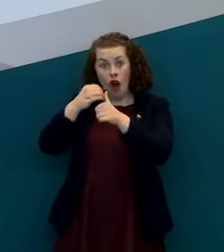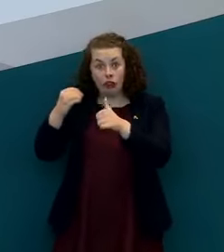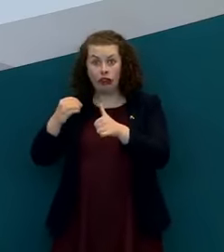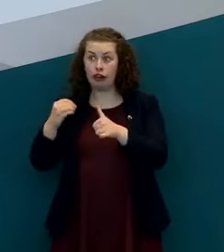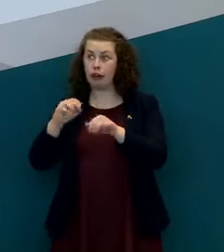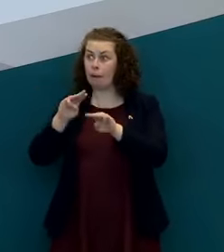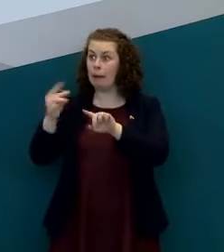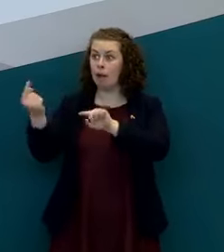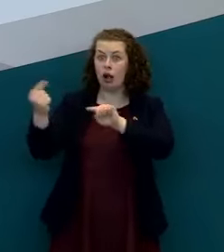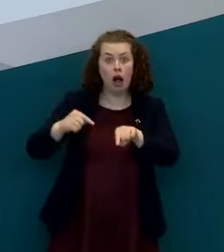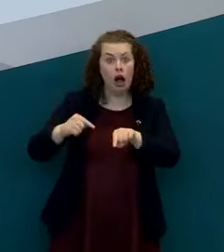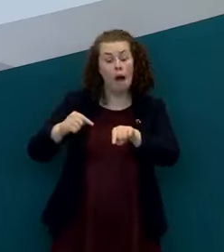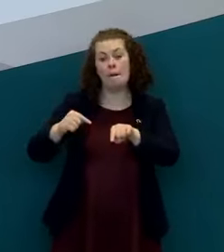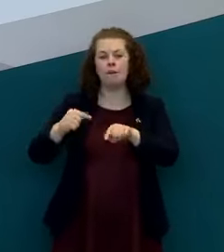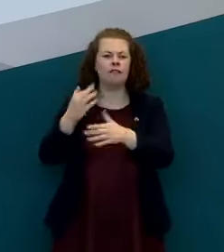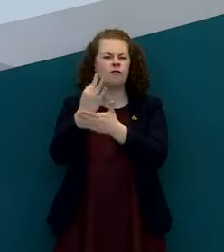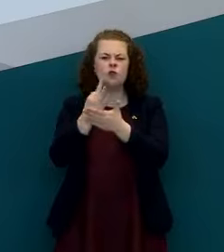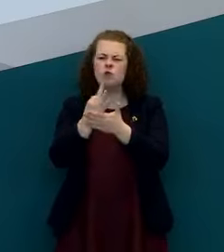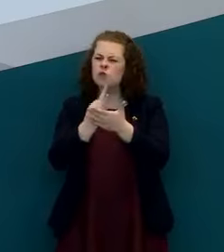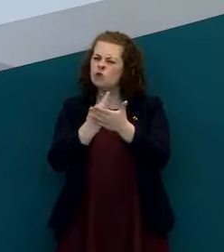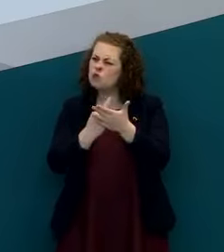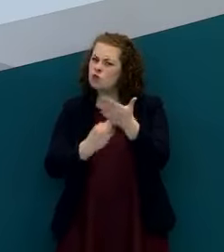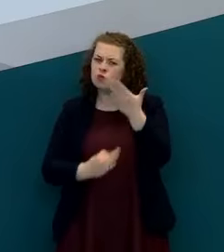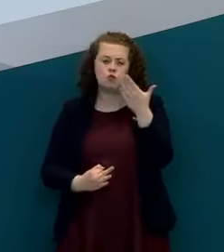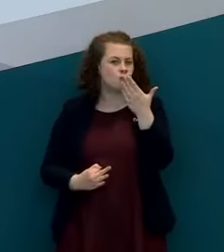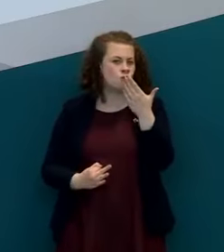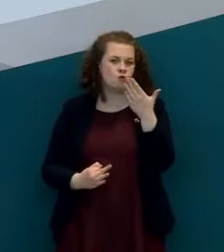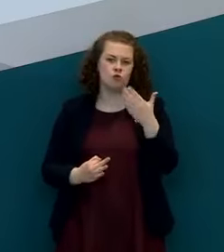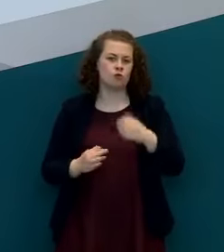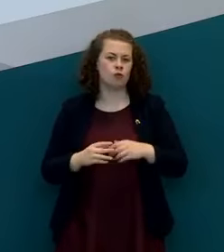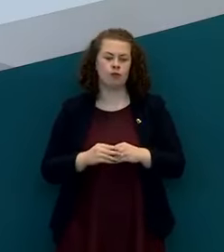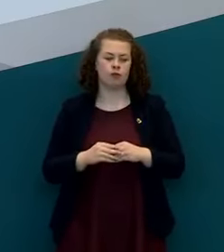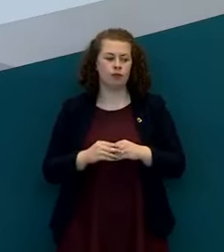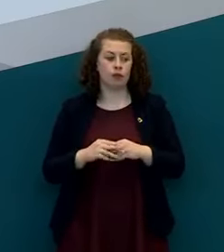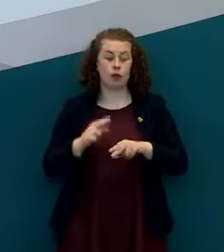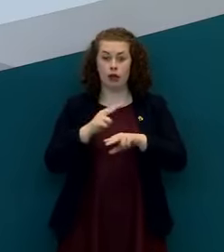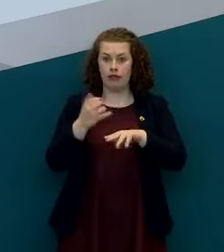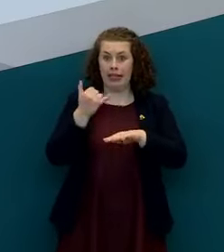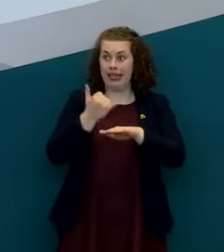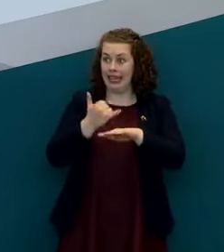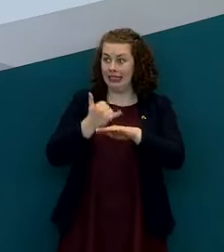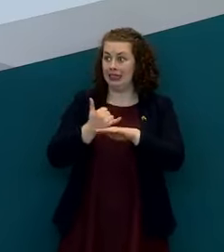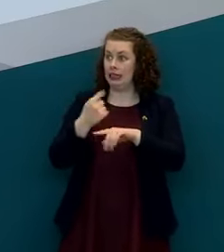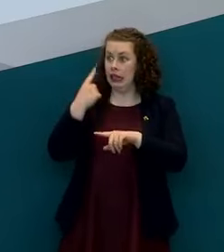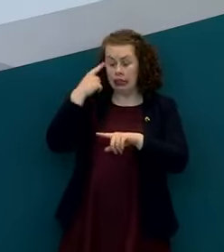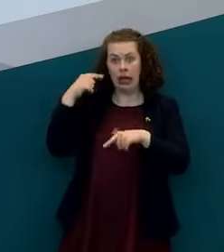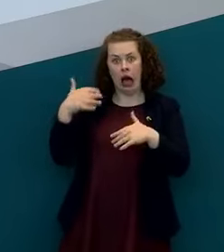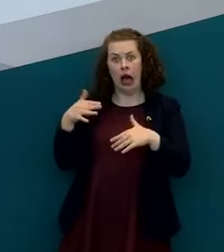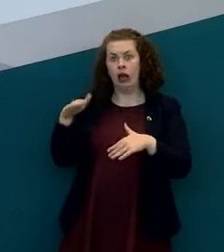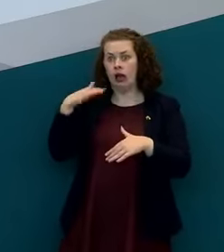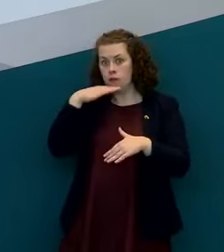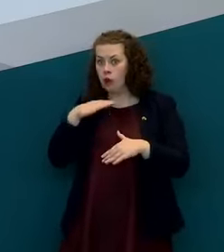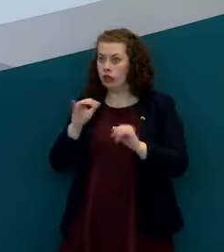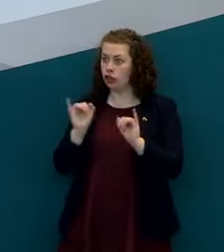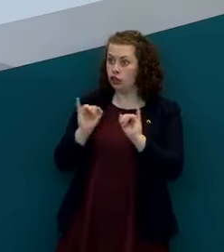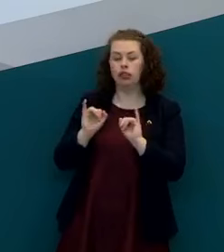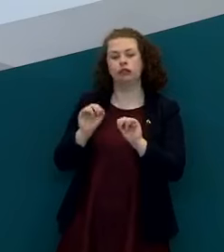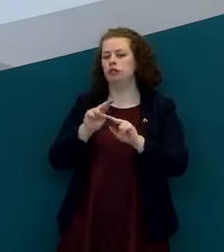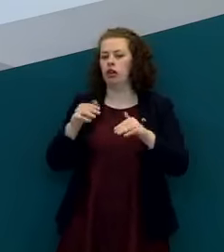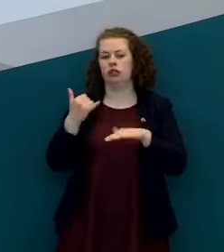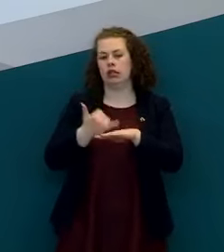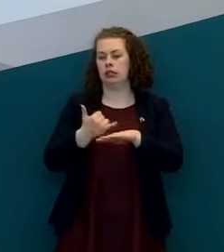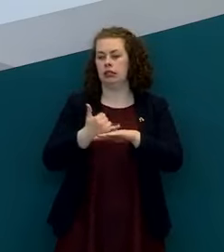happening um um and so we haven't we haven't we haven't identified that as a particular factor or concern the one that you're raising there jack